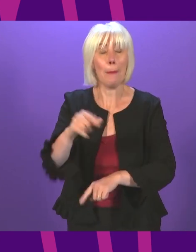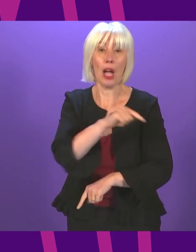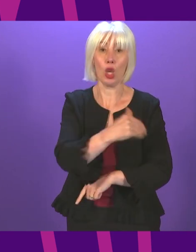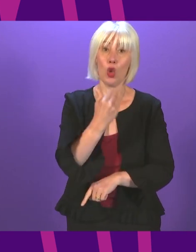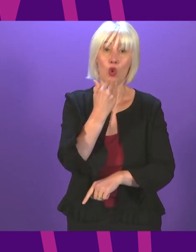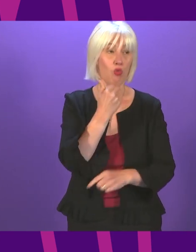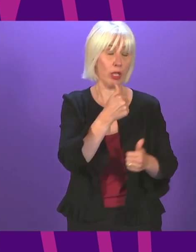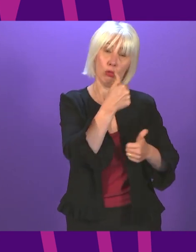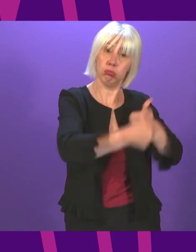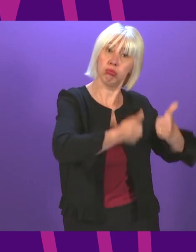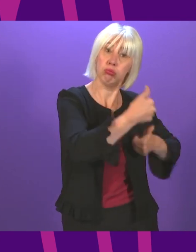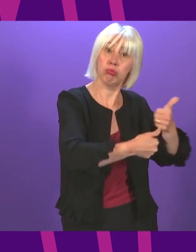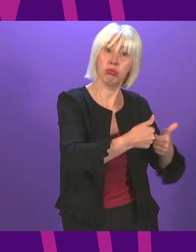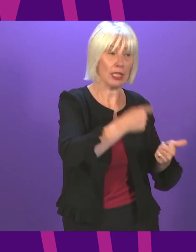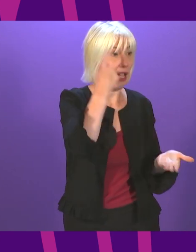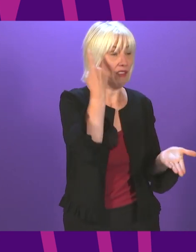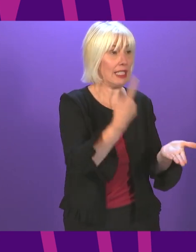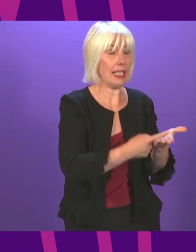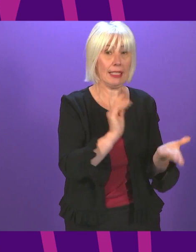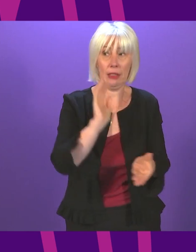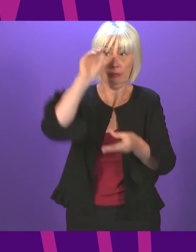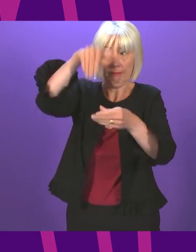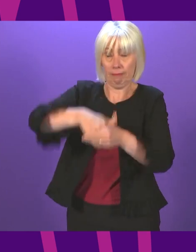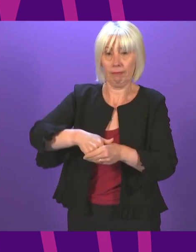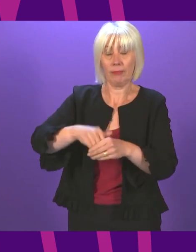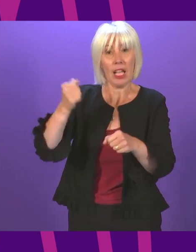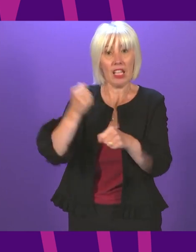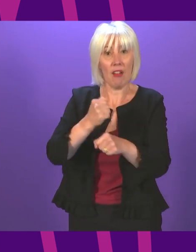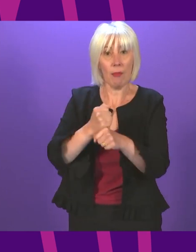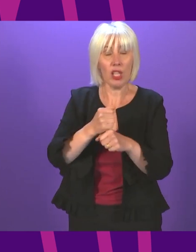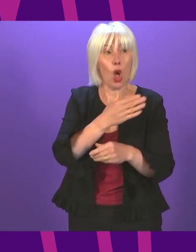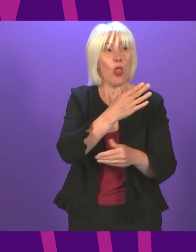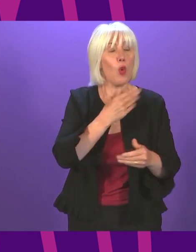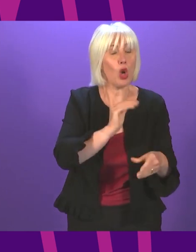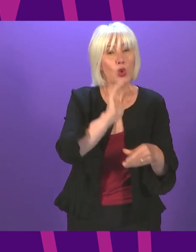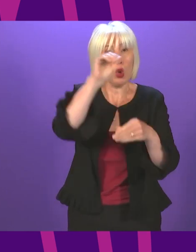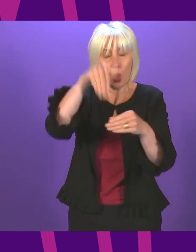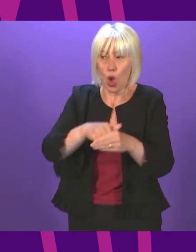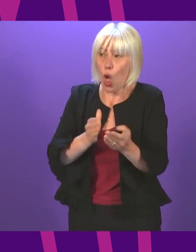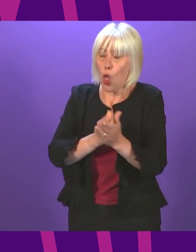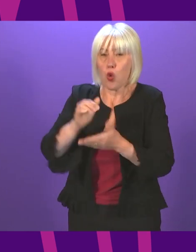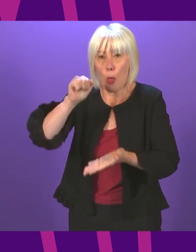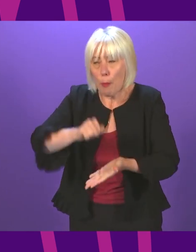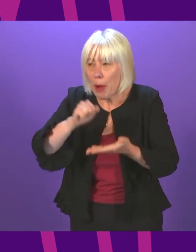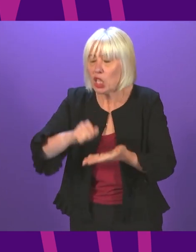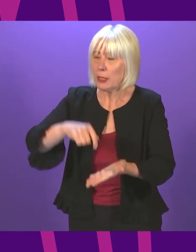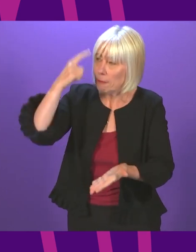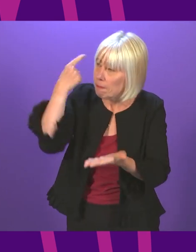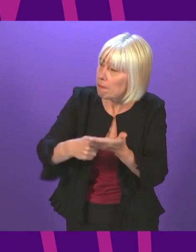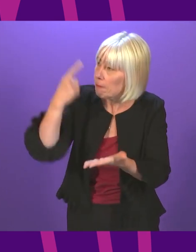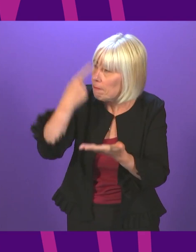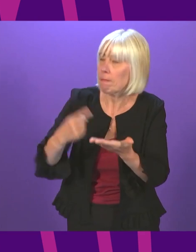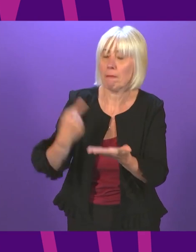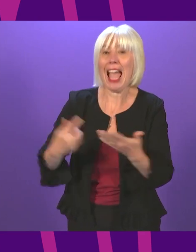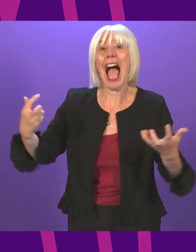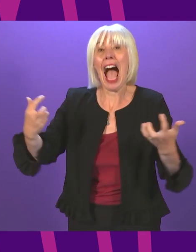their great credit, in my view, have decided to come into government to be part of working out through our budgets and through our decision-making how